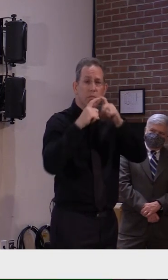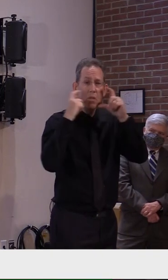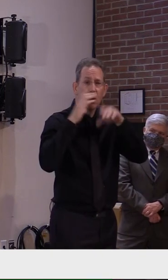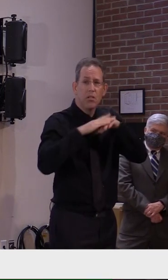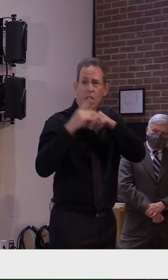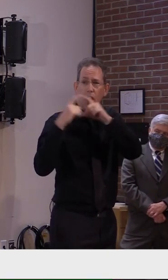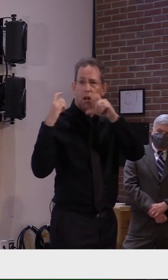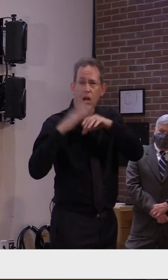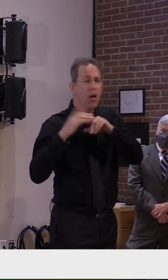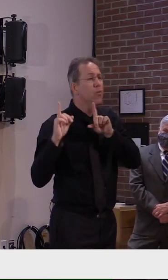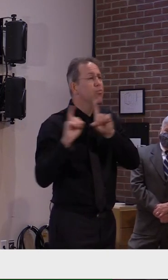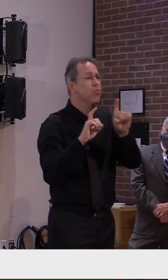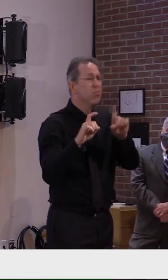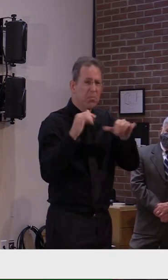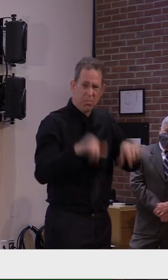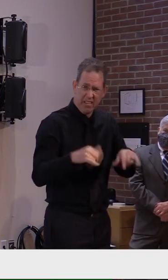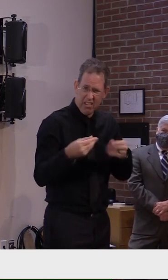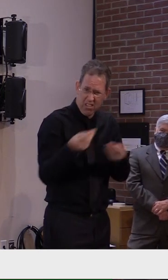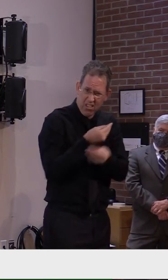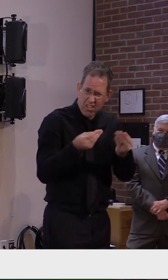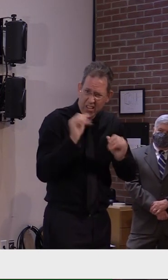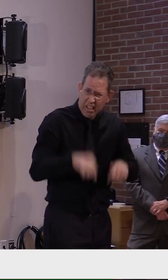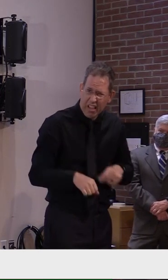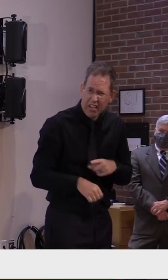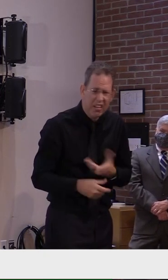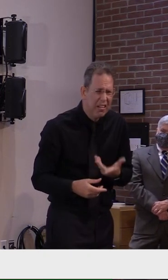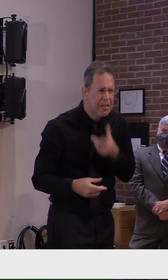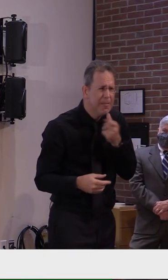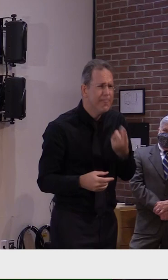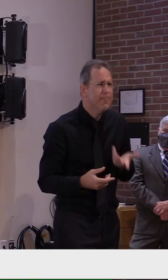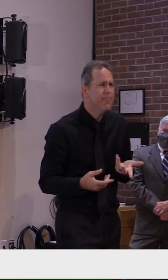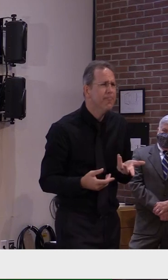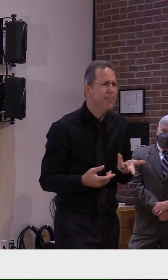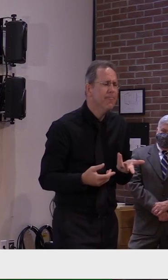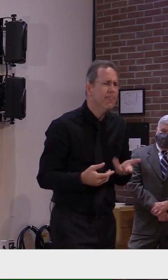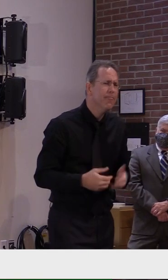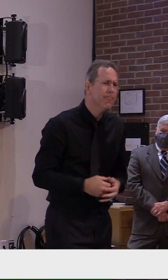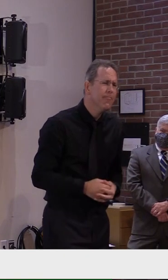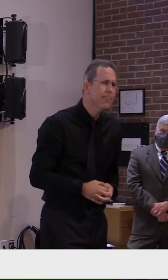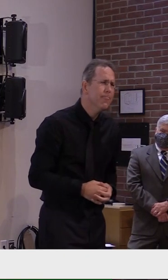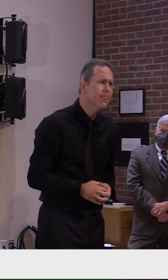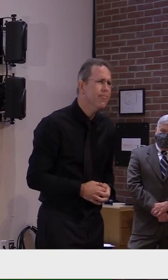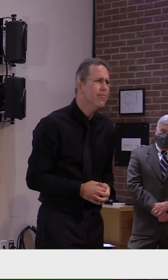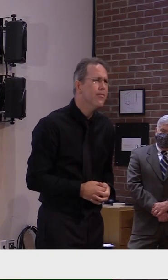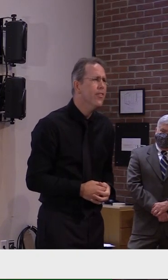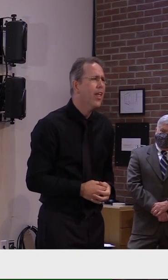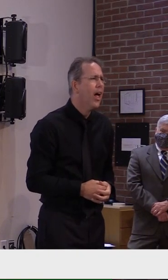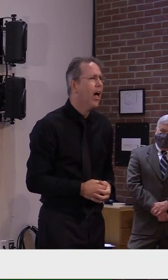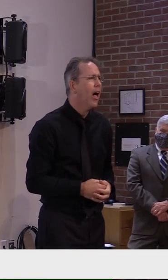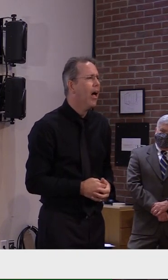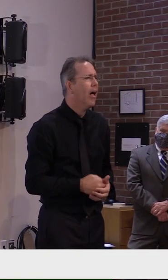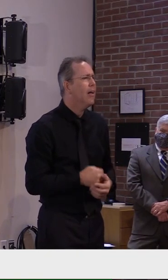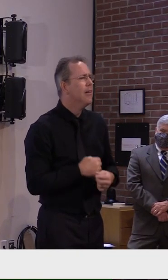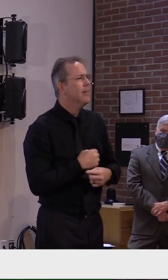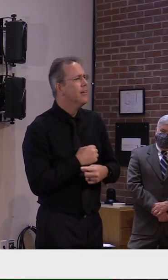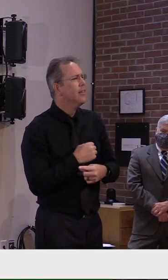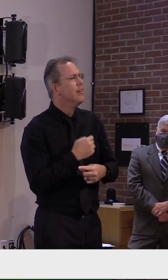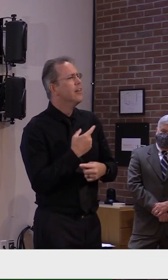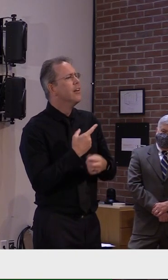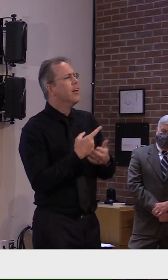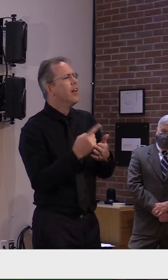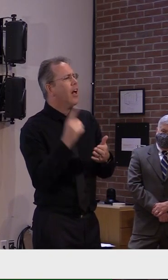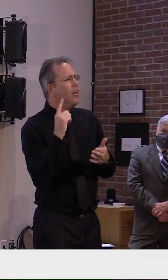Um, I think we've been talking about that for the last two press conferences. Um, the rate of the